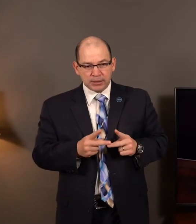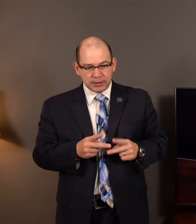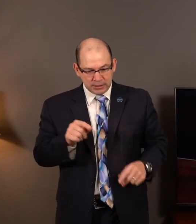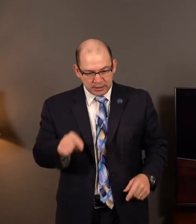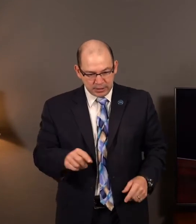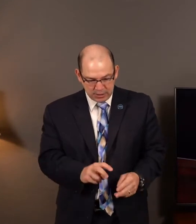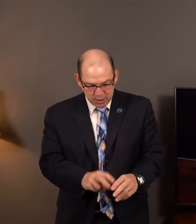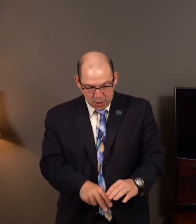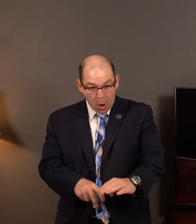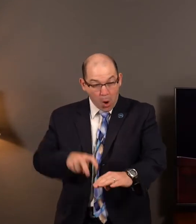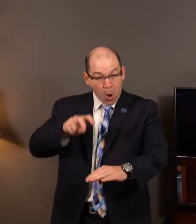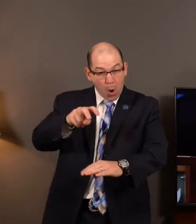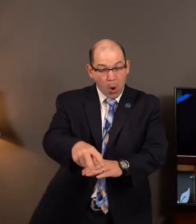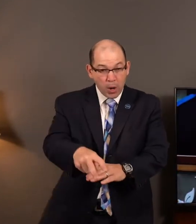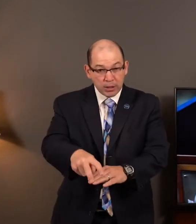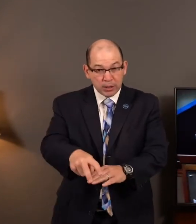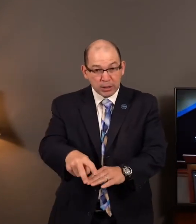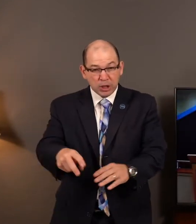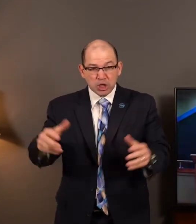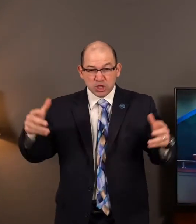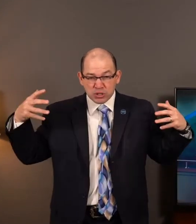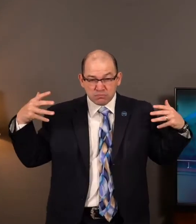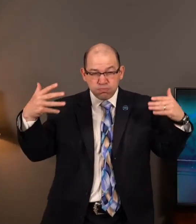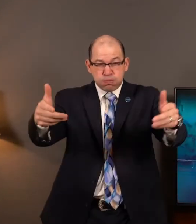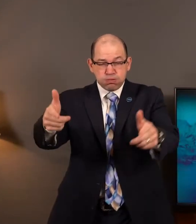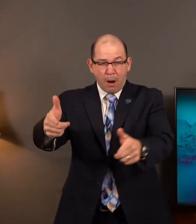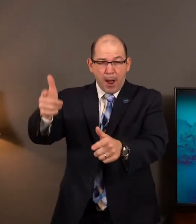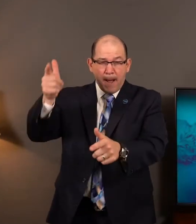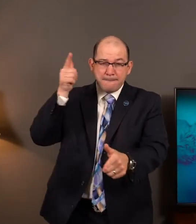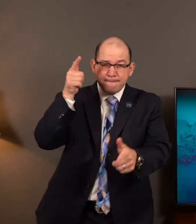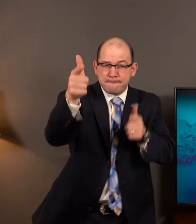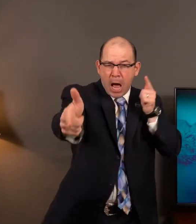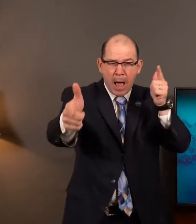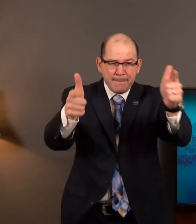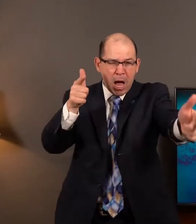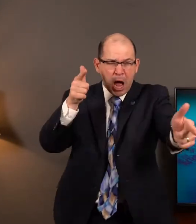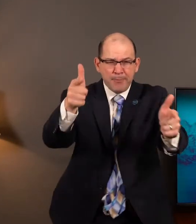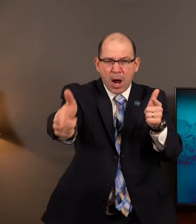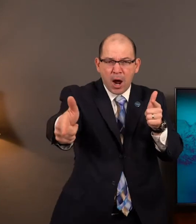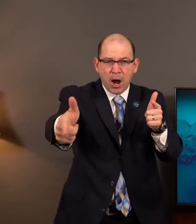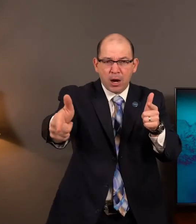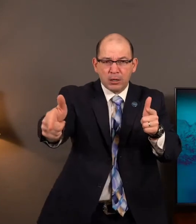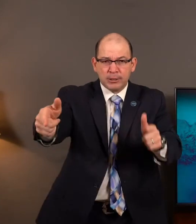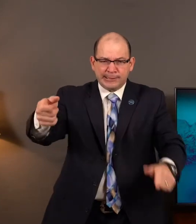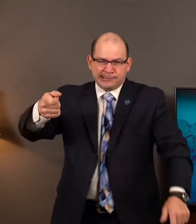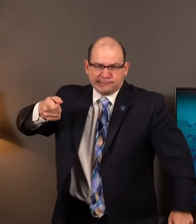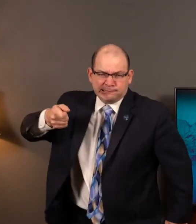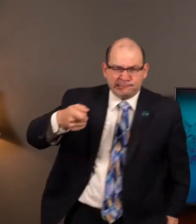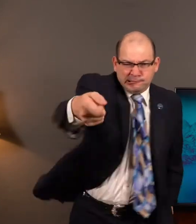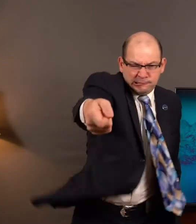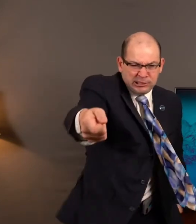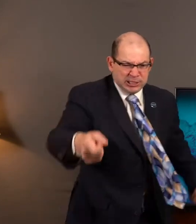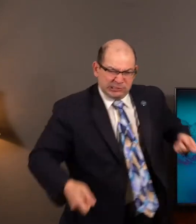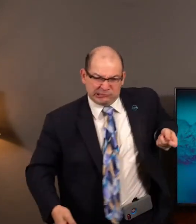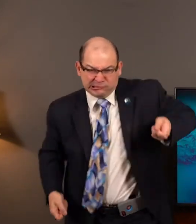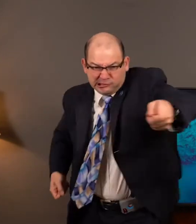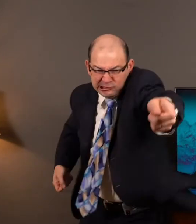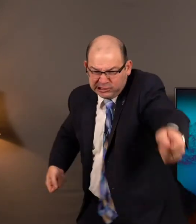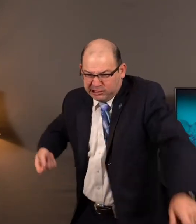jumped over that wall. And he yelled, charge! And all those men with him that day did the same thing. And that day, just a